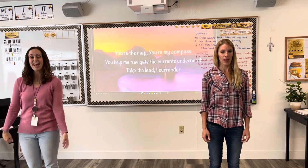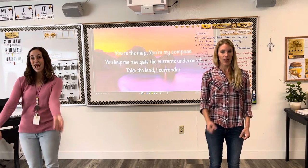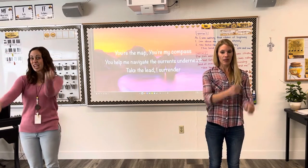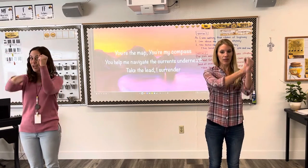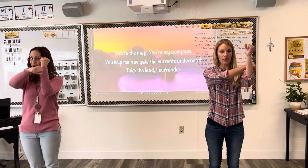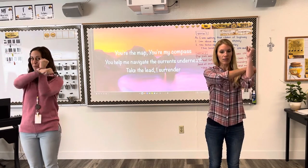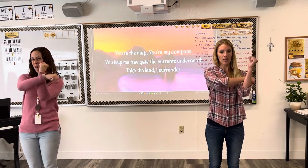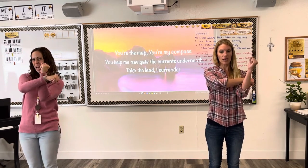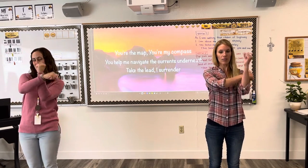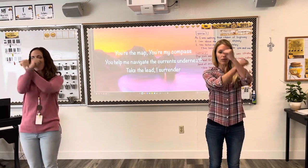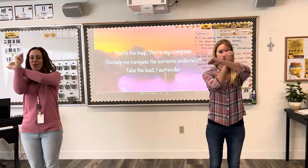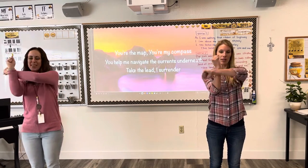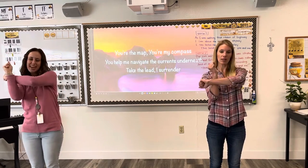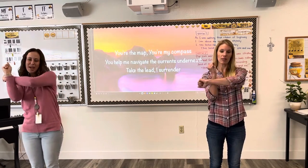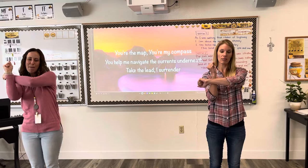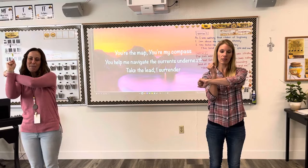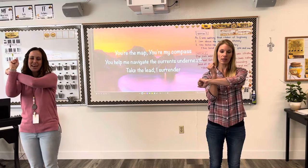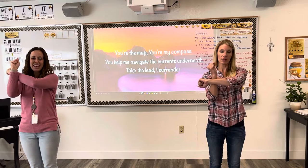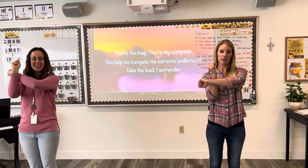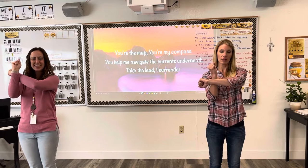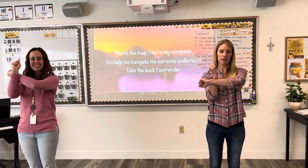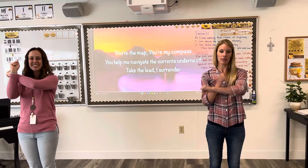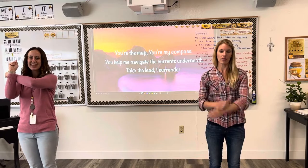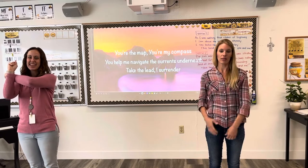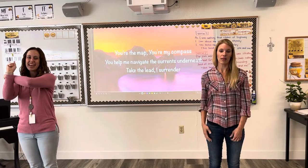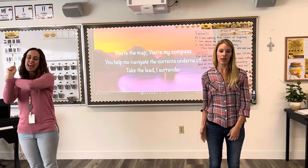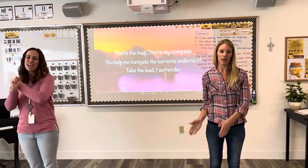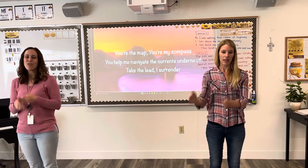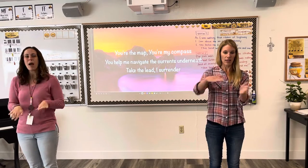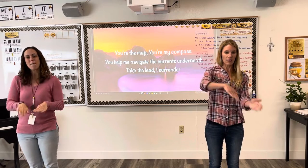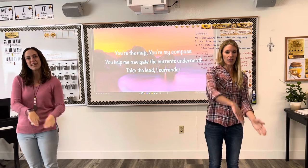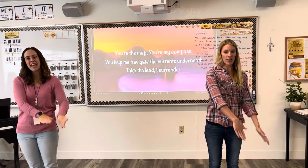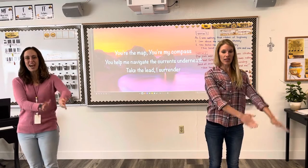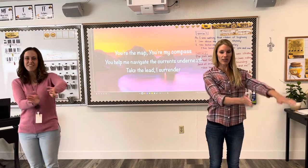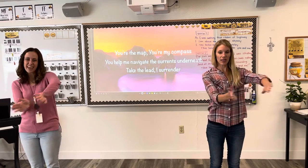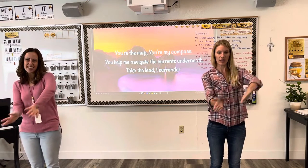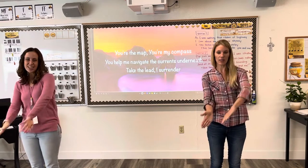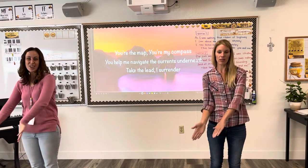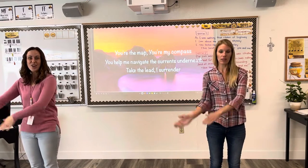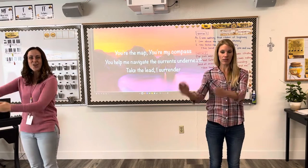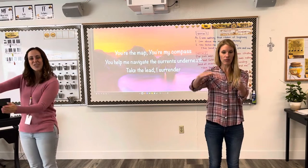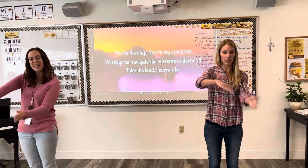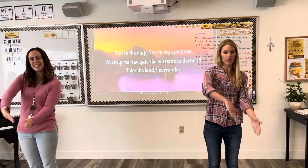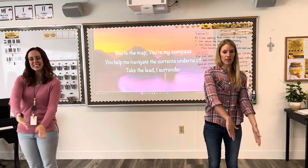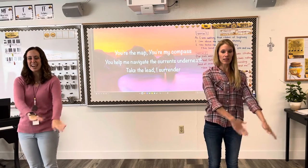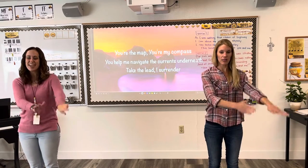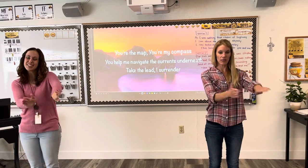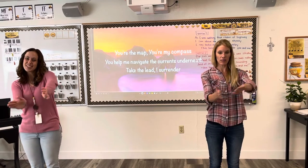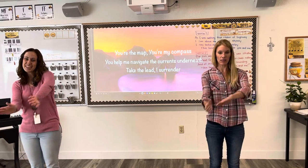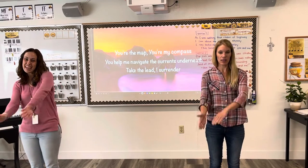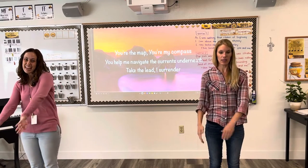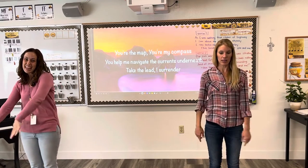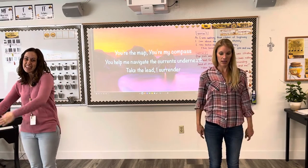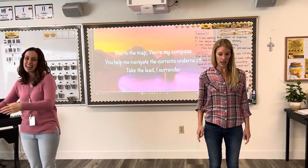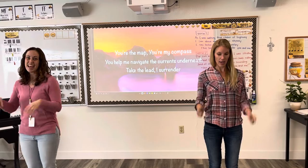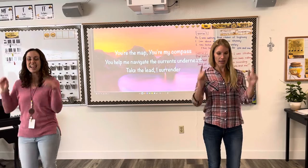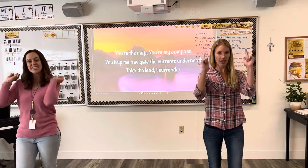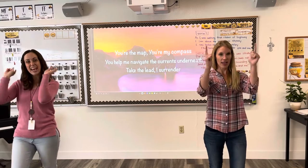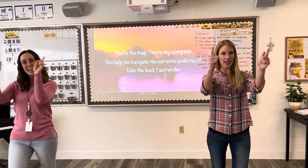You're enough, you're my compass You help me navigate the currents Under me, take